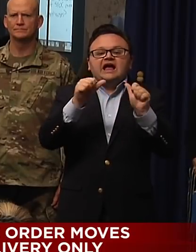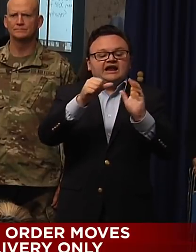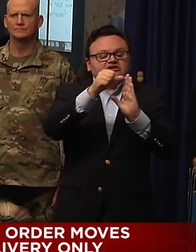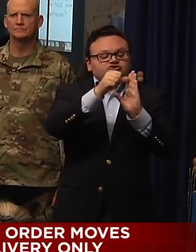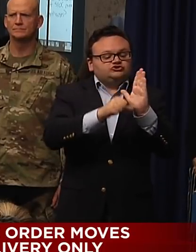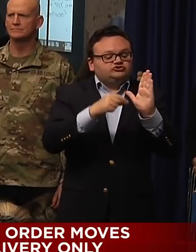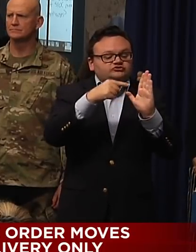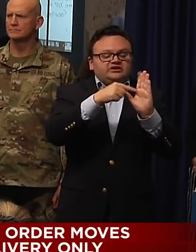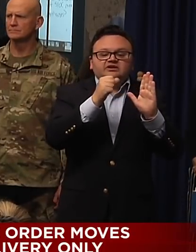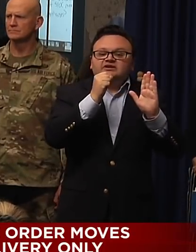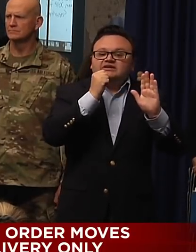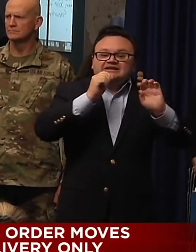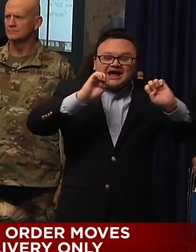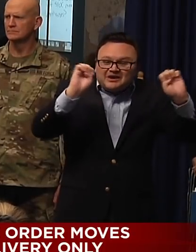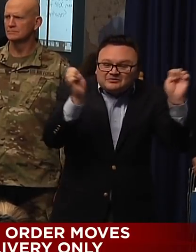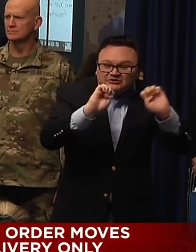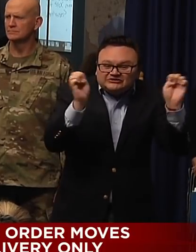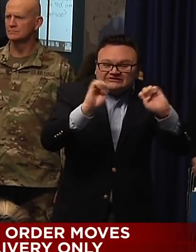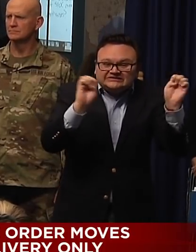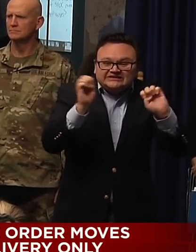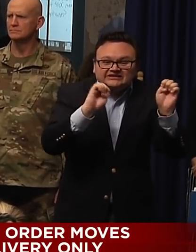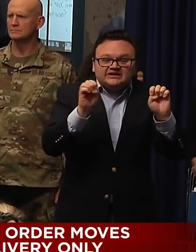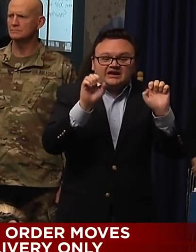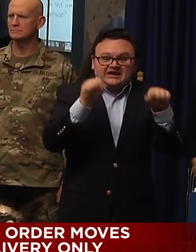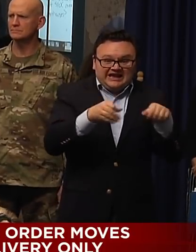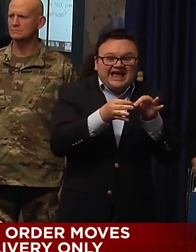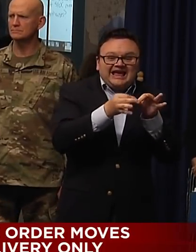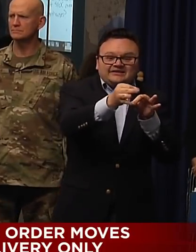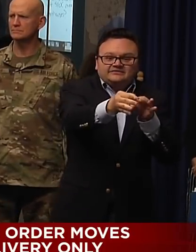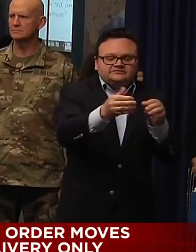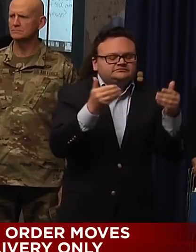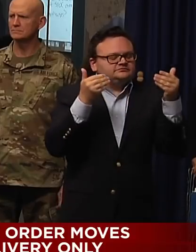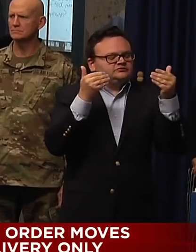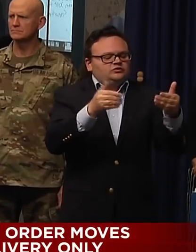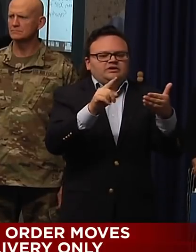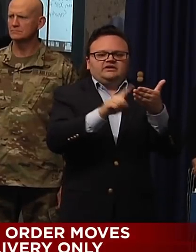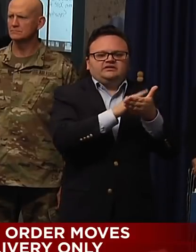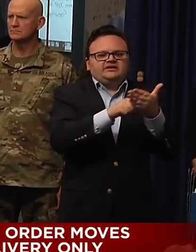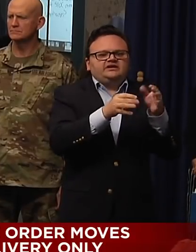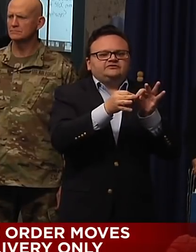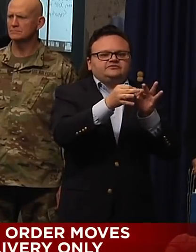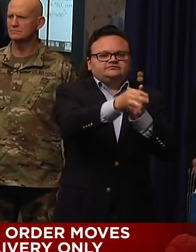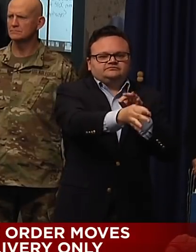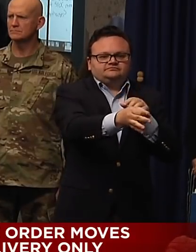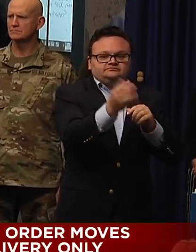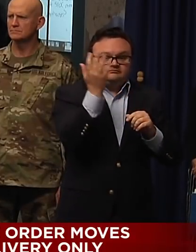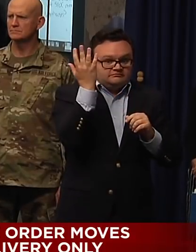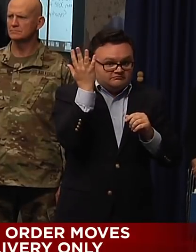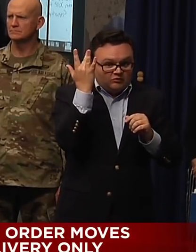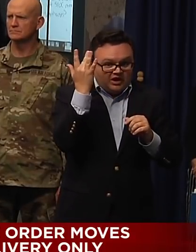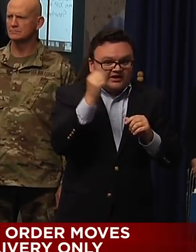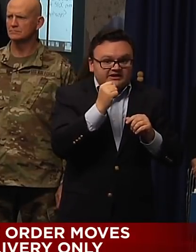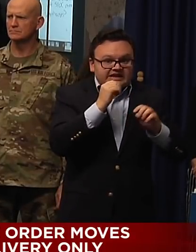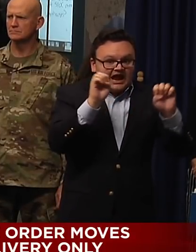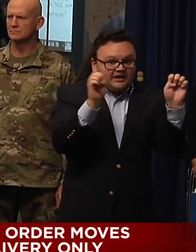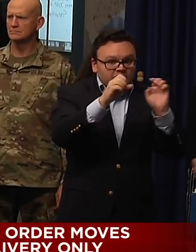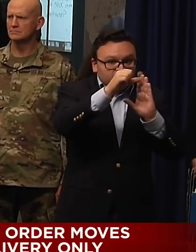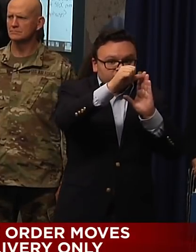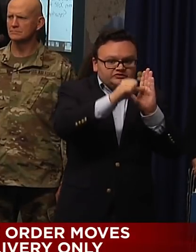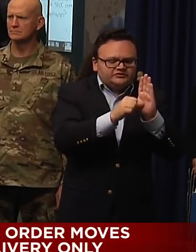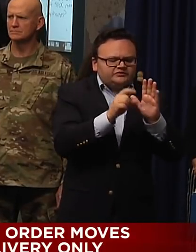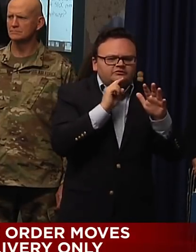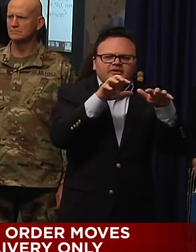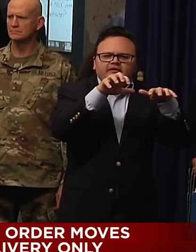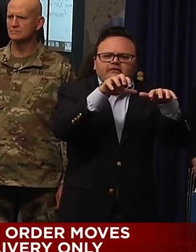Part of this is you don't want those elected surgeries to take too much space in the hospital. You